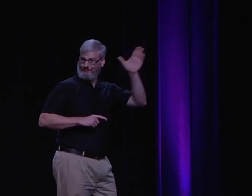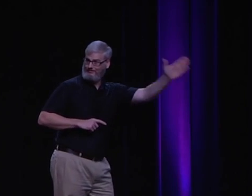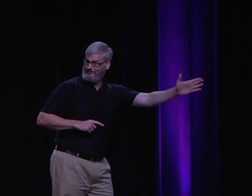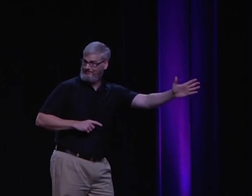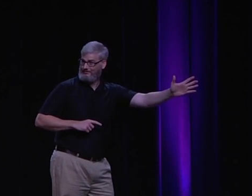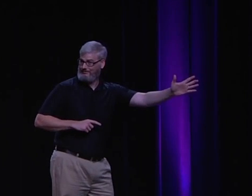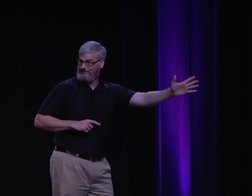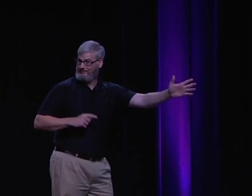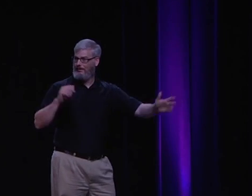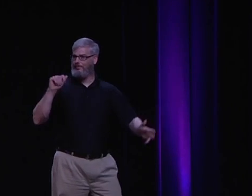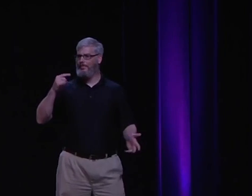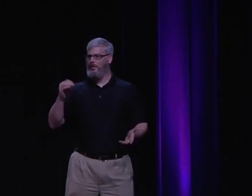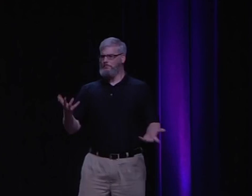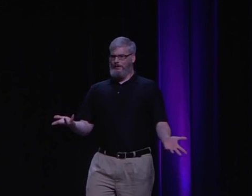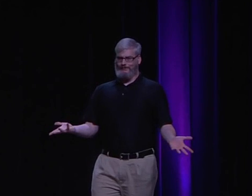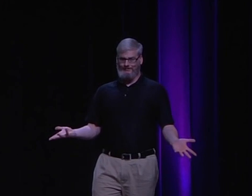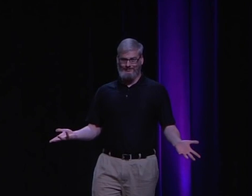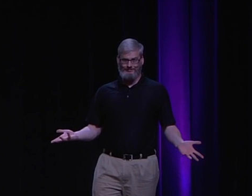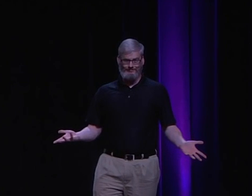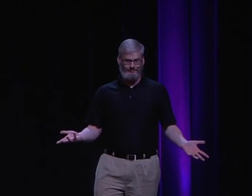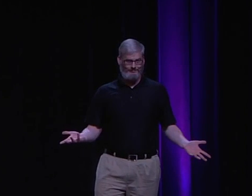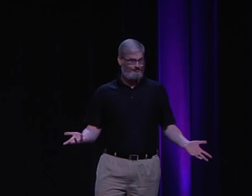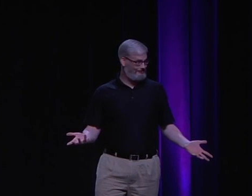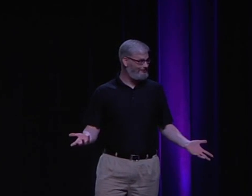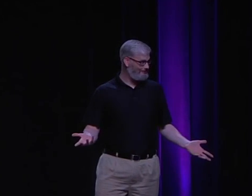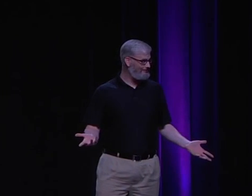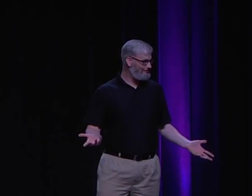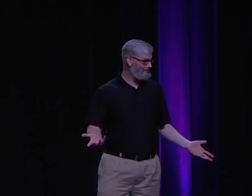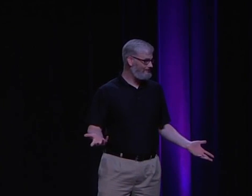So coming back to where we are today and the future of atheism.